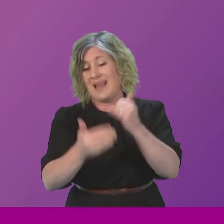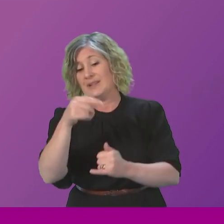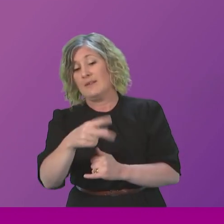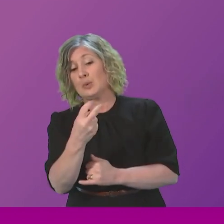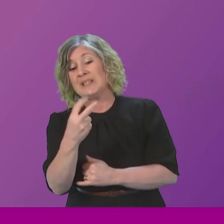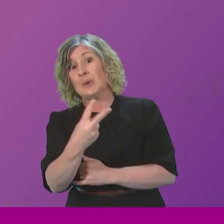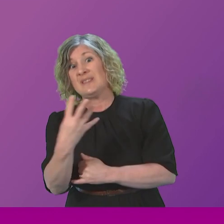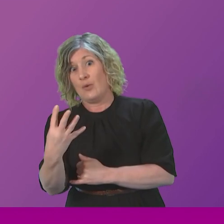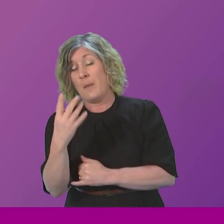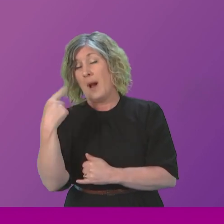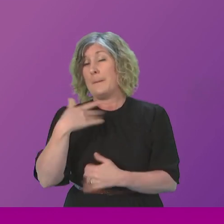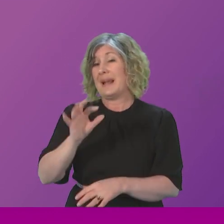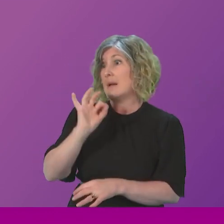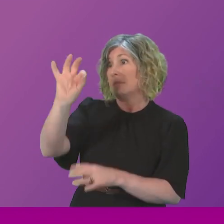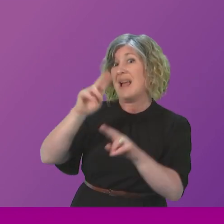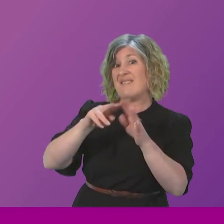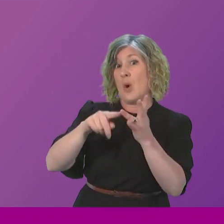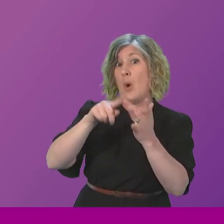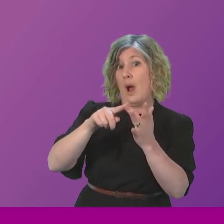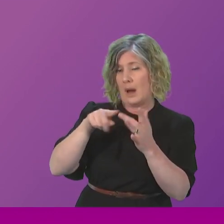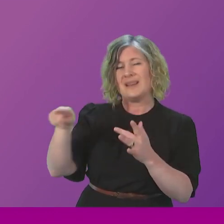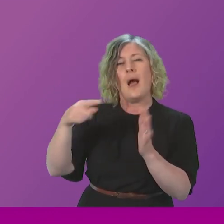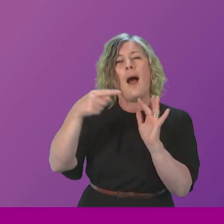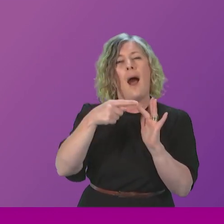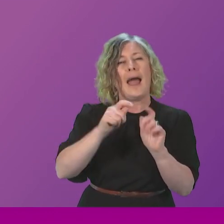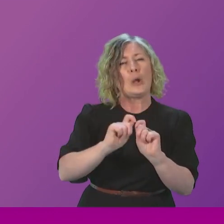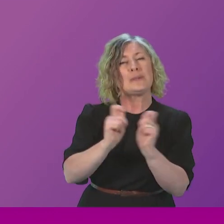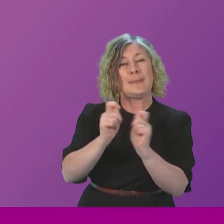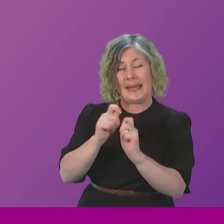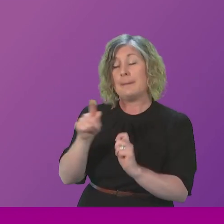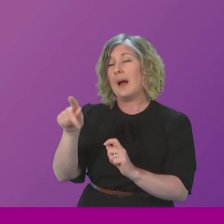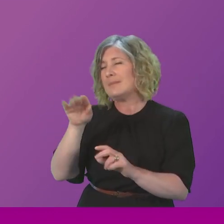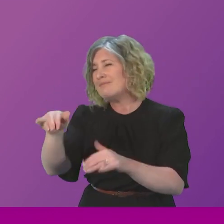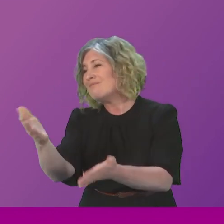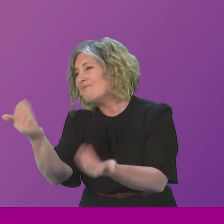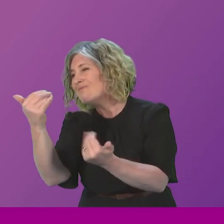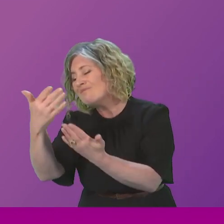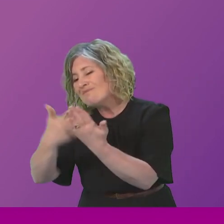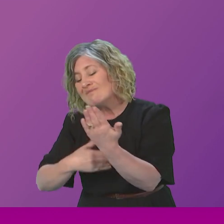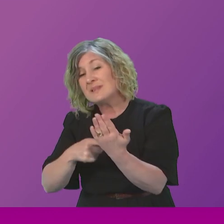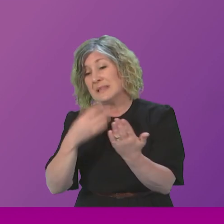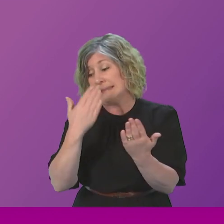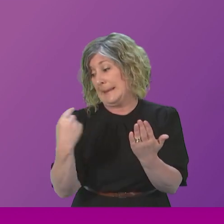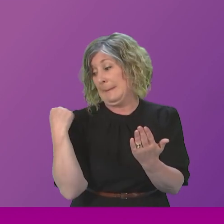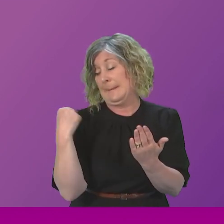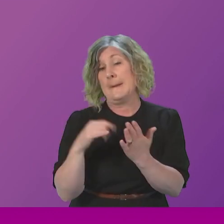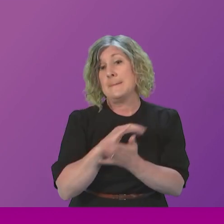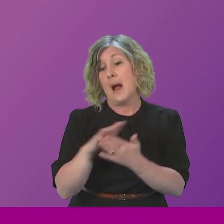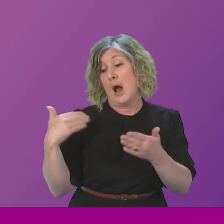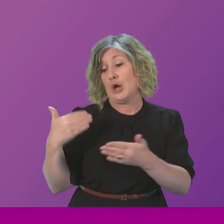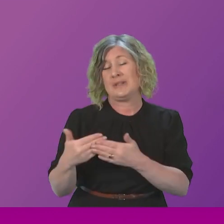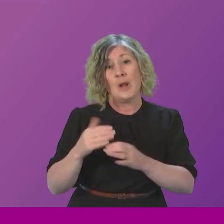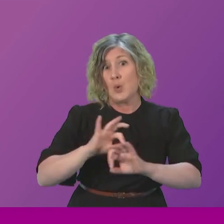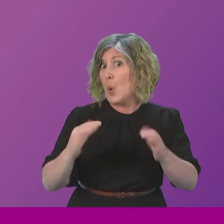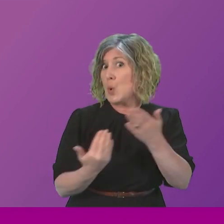according to an FOI response obtained by the I newspaper, as of the 1st of March this year, not a single new device had been